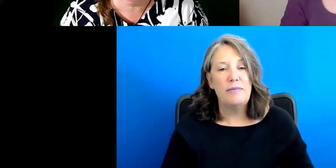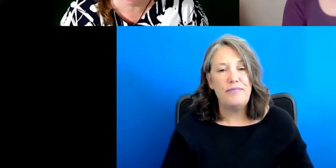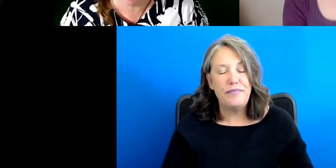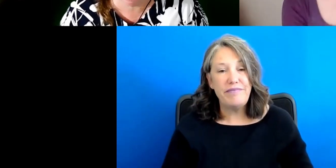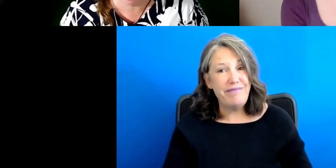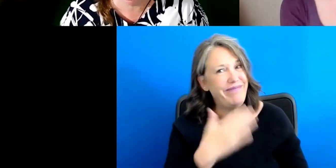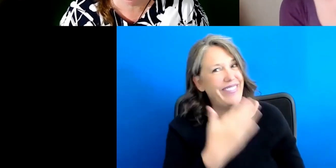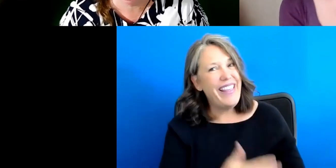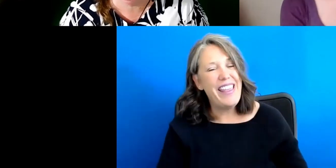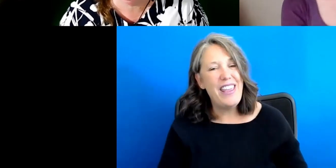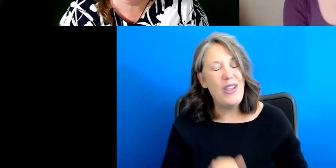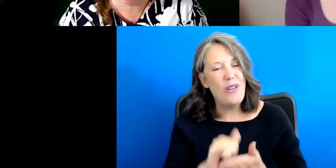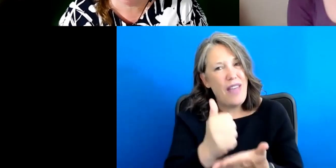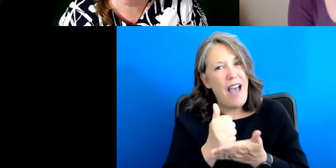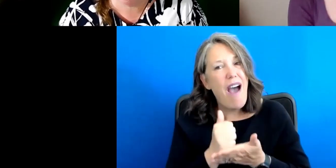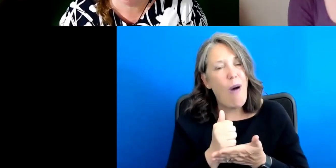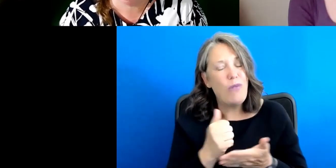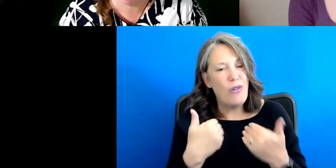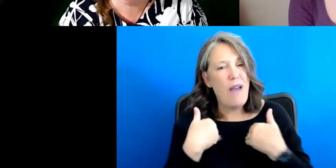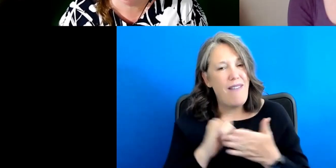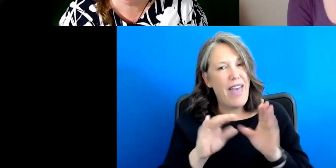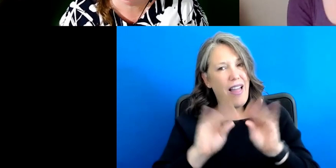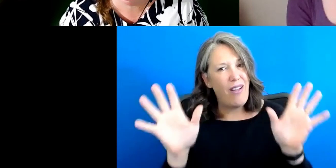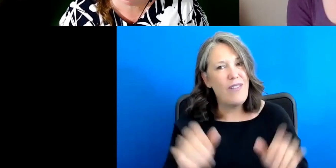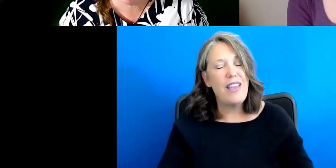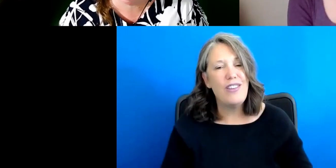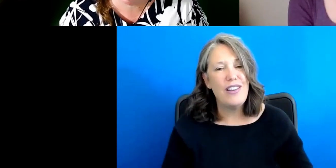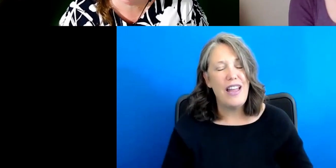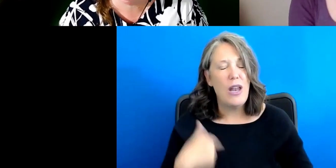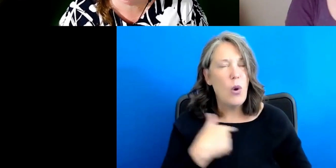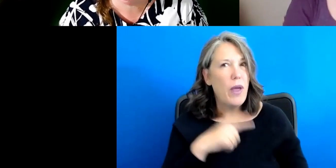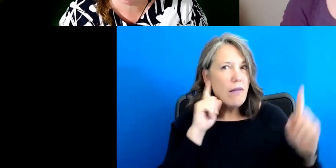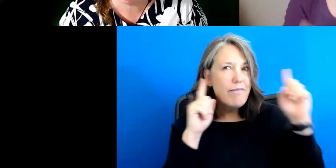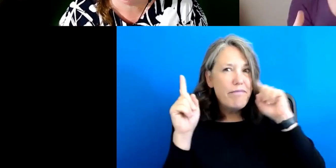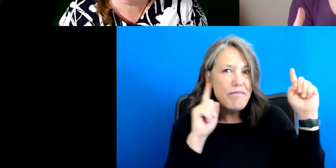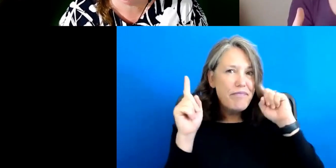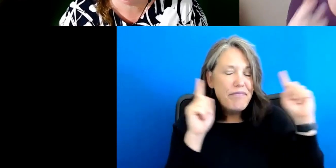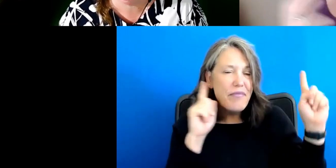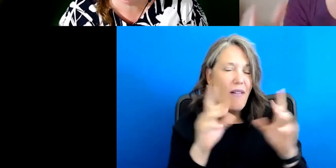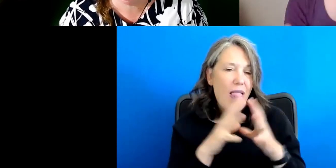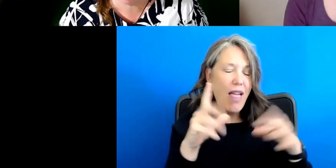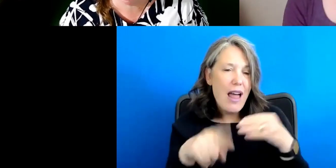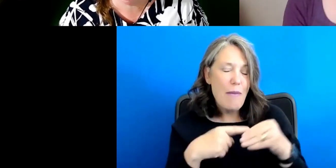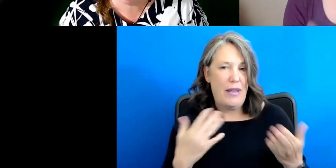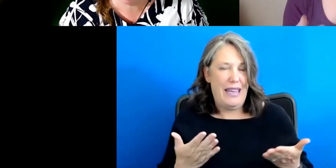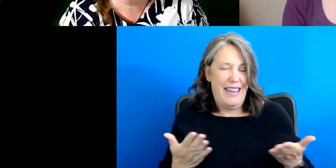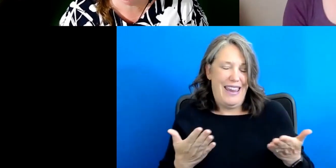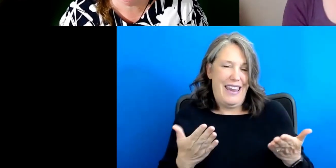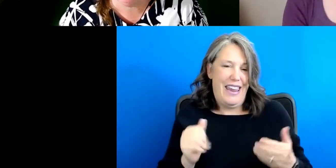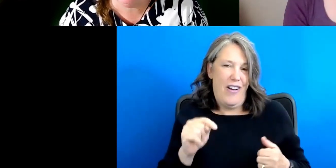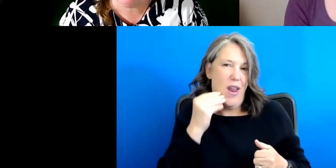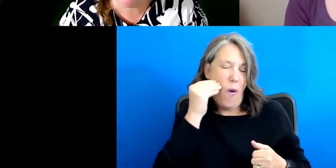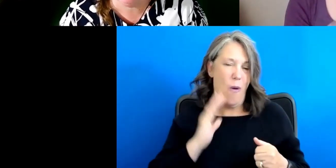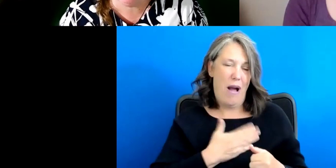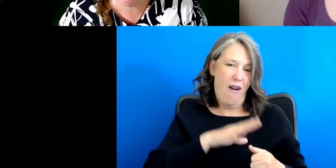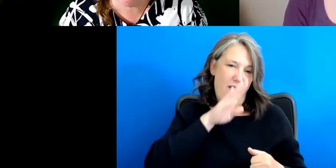Thank you. That's really helpful to have that clarification. Uh, we, we hear a lot about, uh, here at home, our frustration,